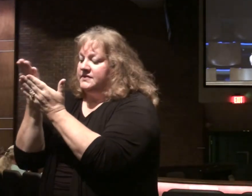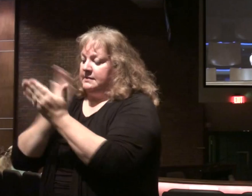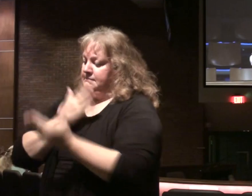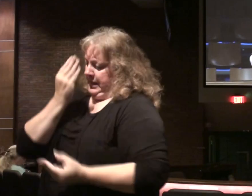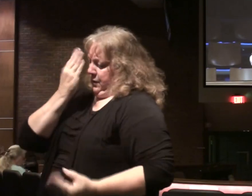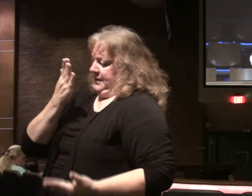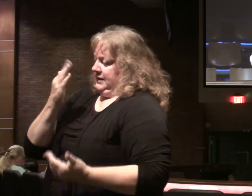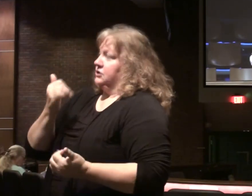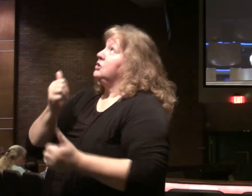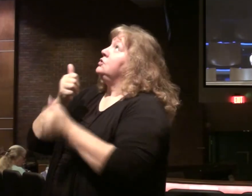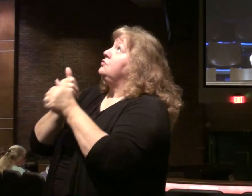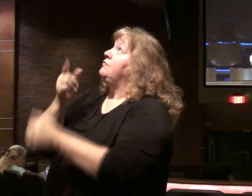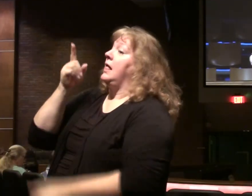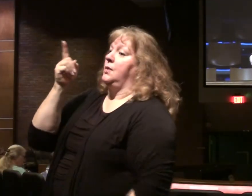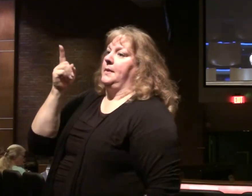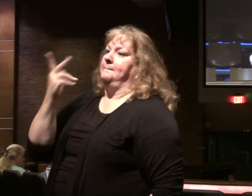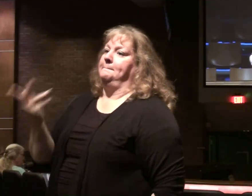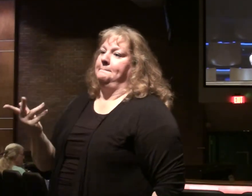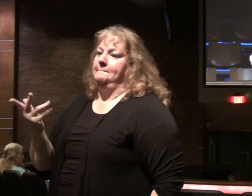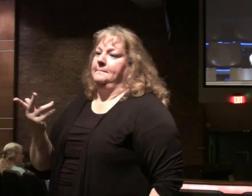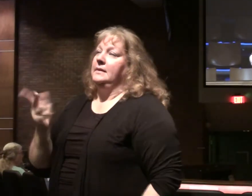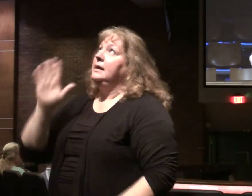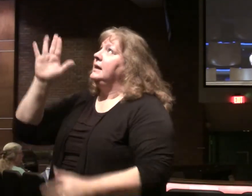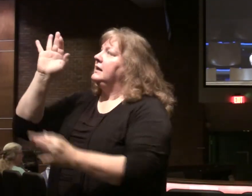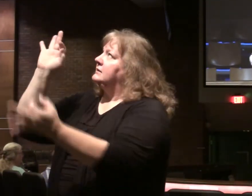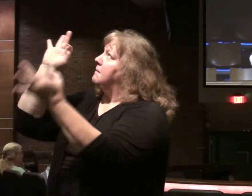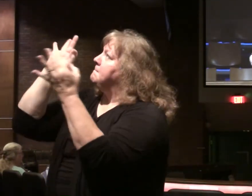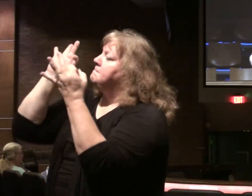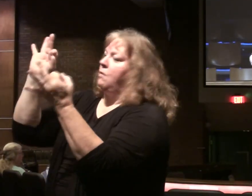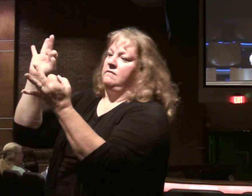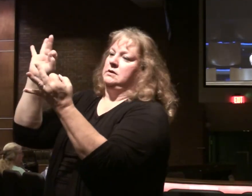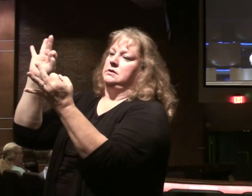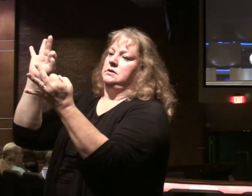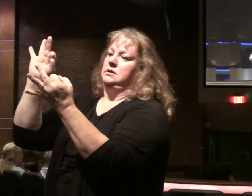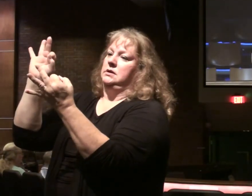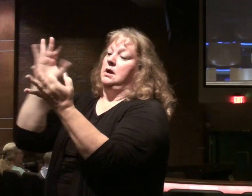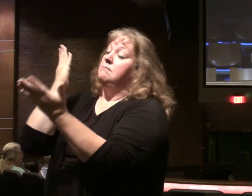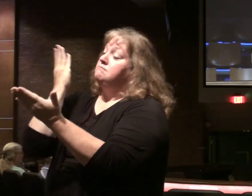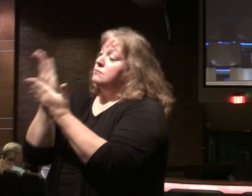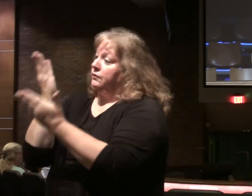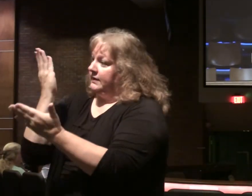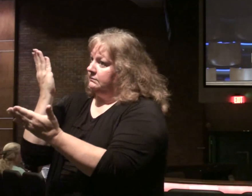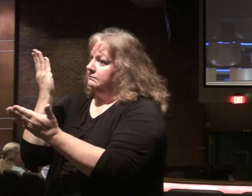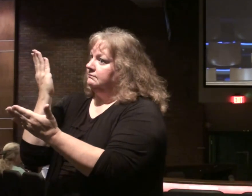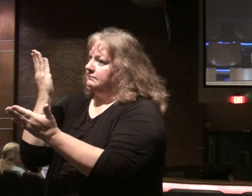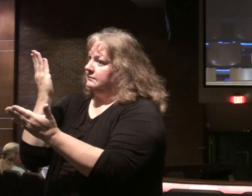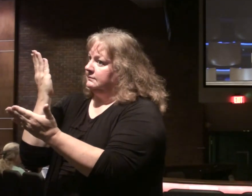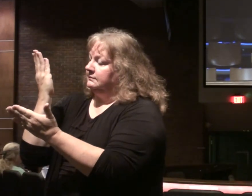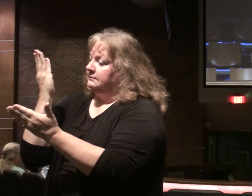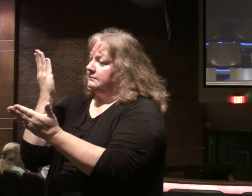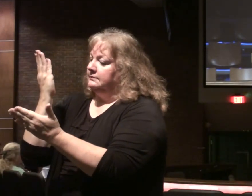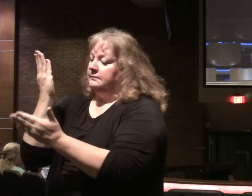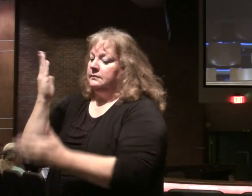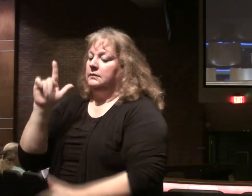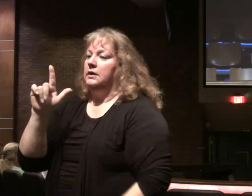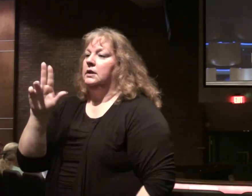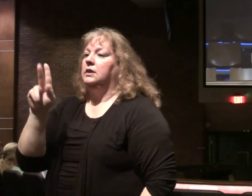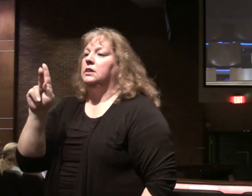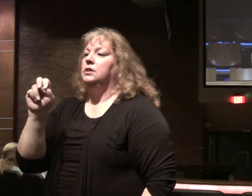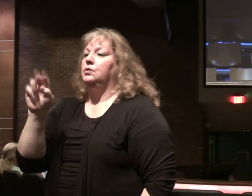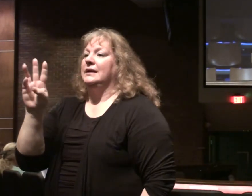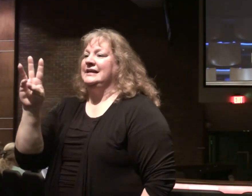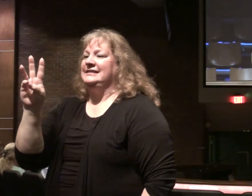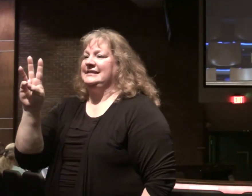To follow him. I know that. Following is perfect. But it is proven. By that. Put a Luke 6.